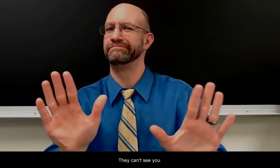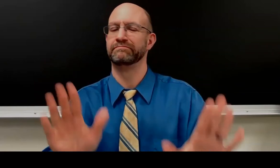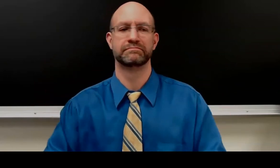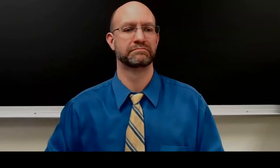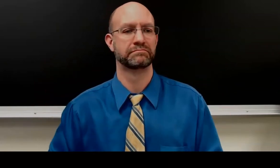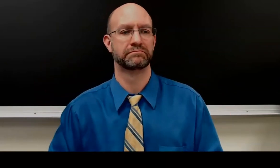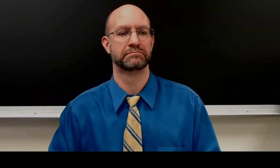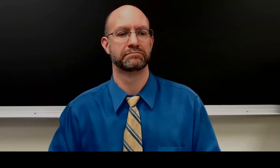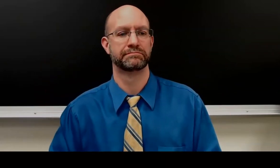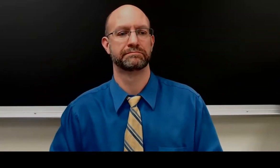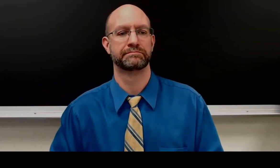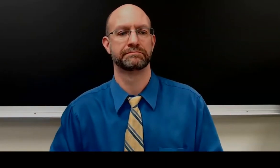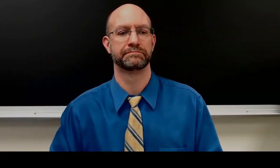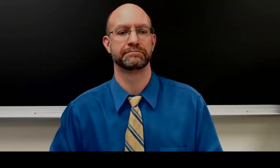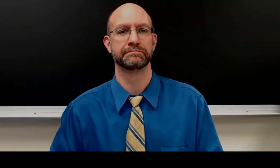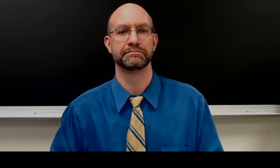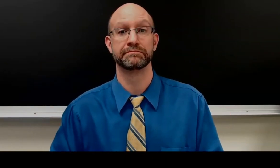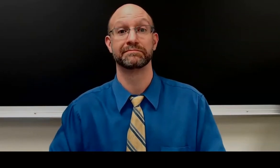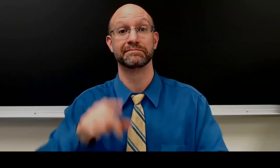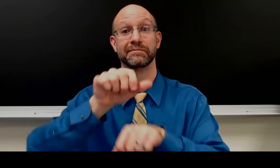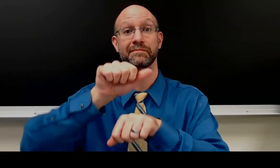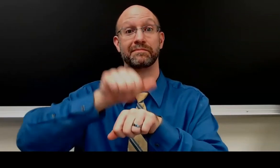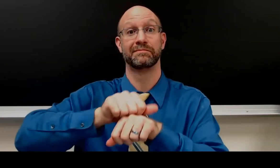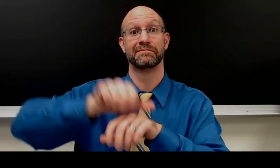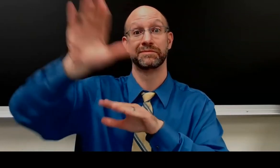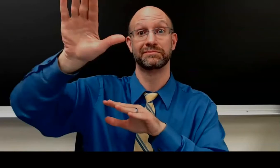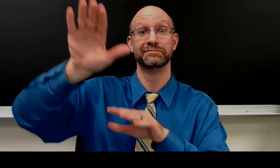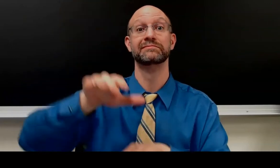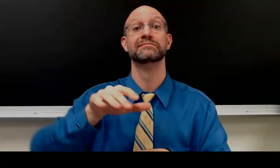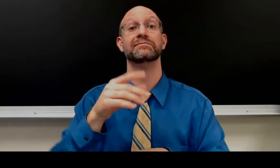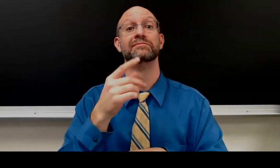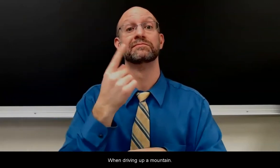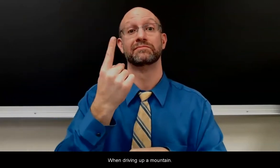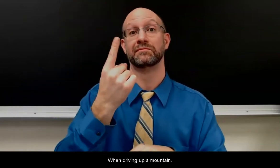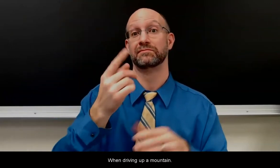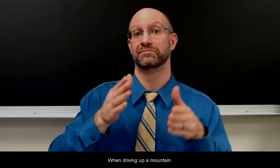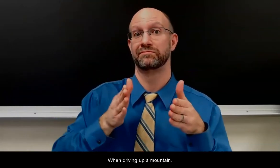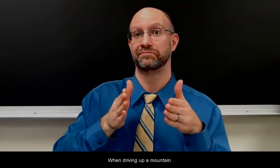are driving up a mountain